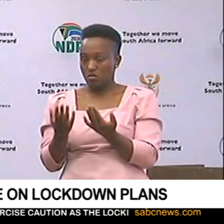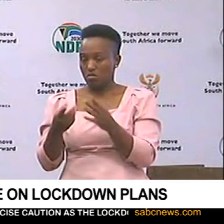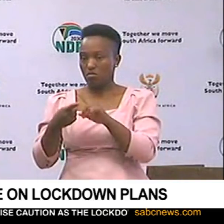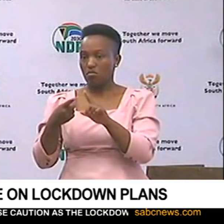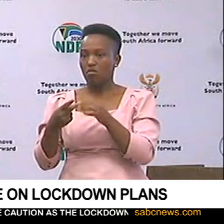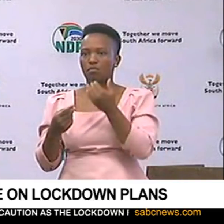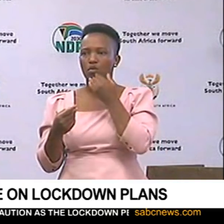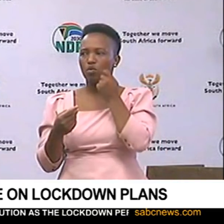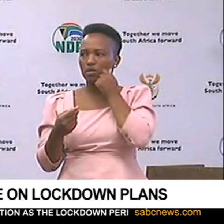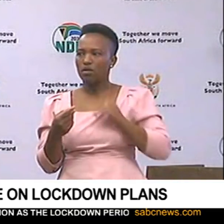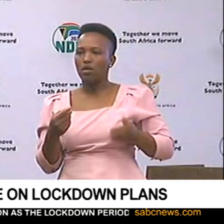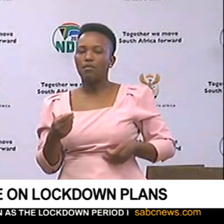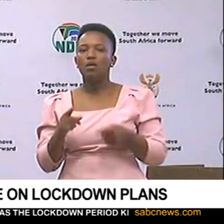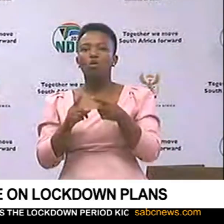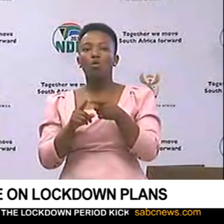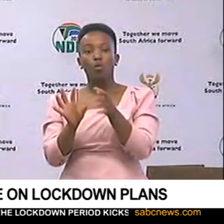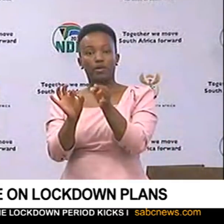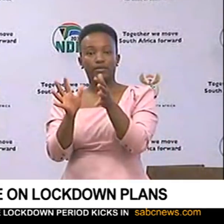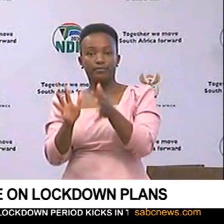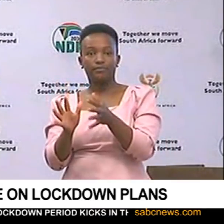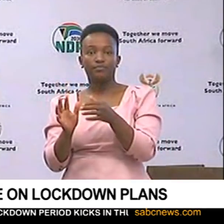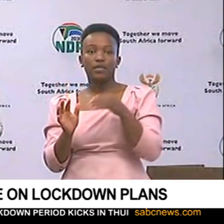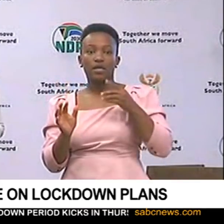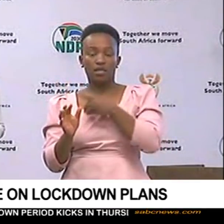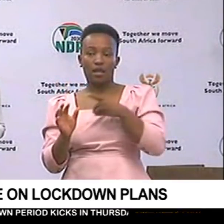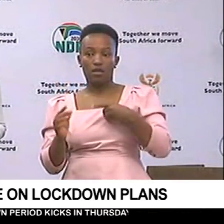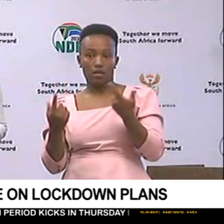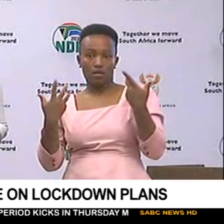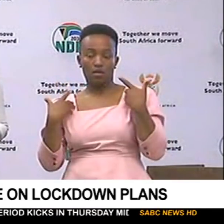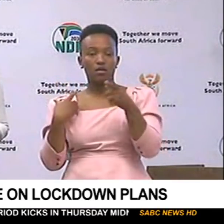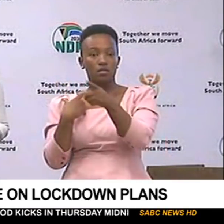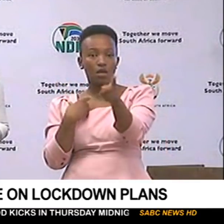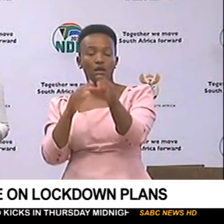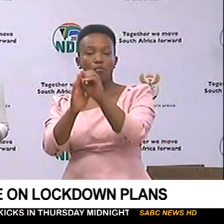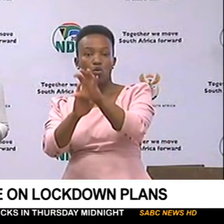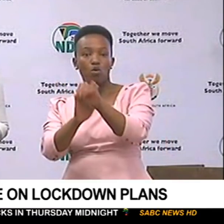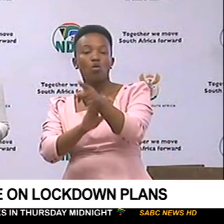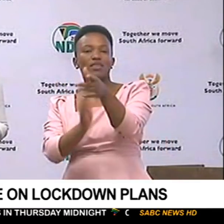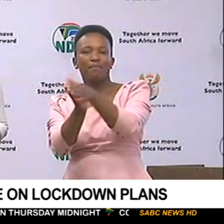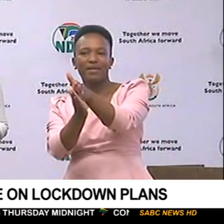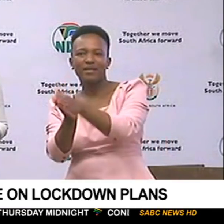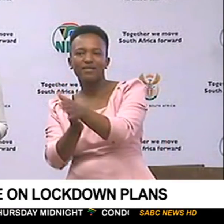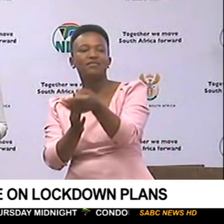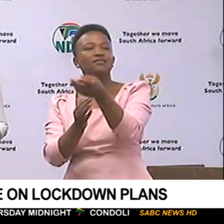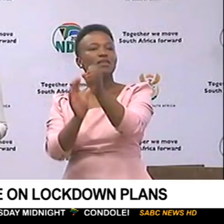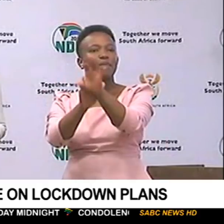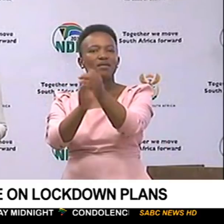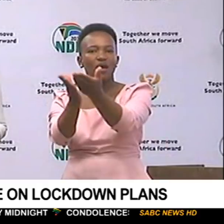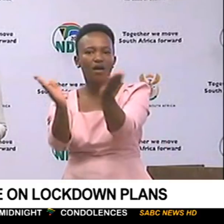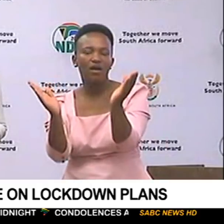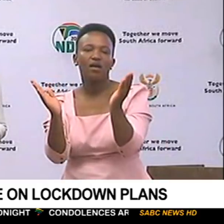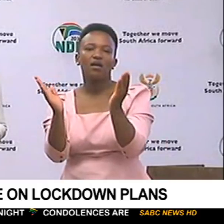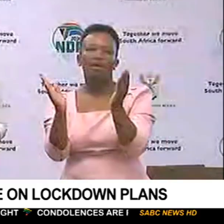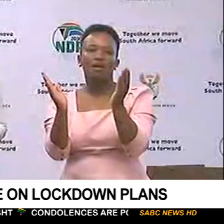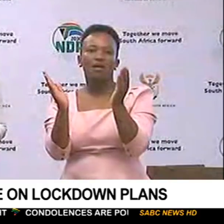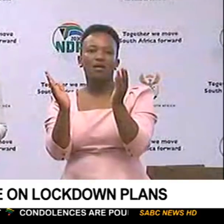by these gentlemen and the lady in front of me, the broadcasters that are here, our people in the print media space, to